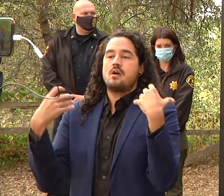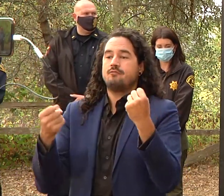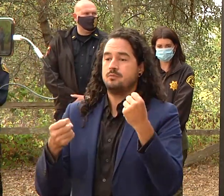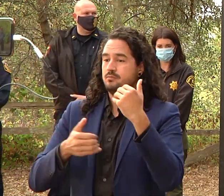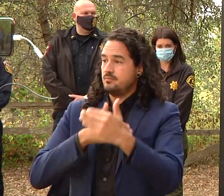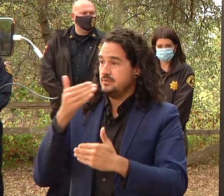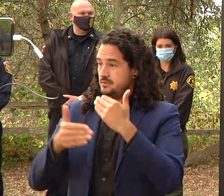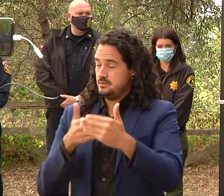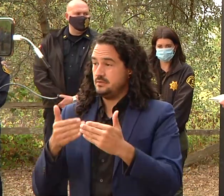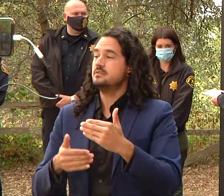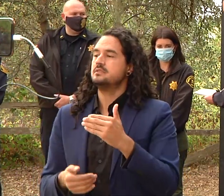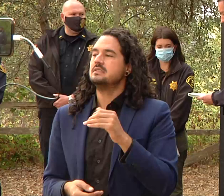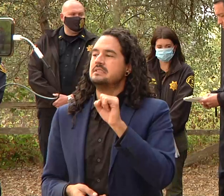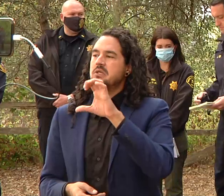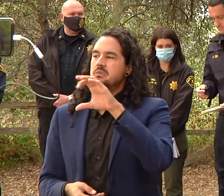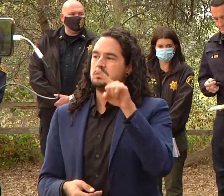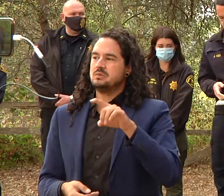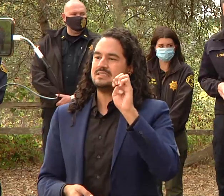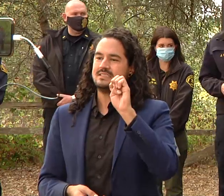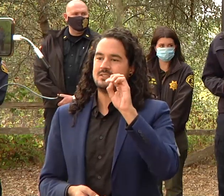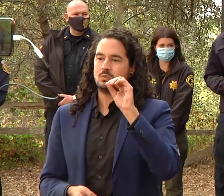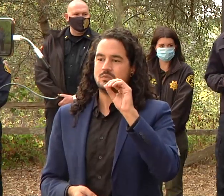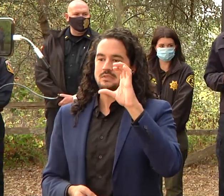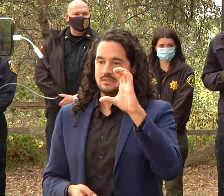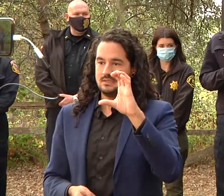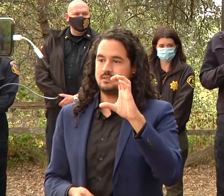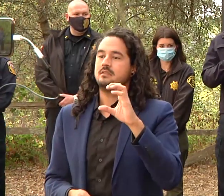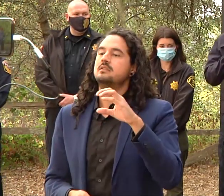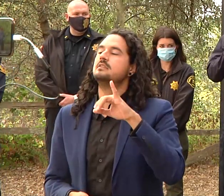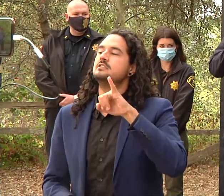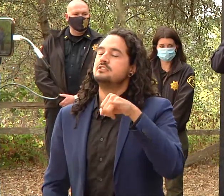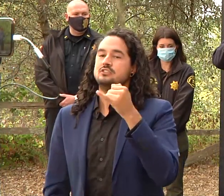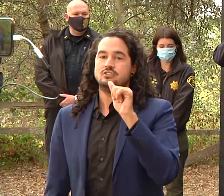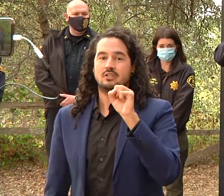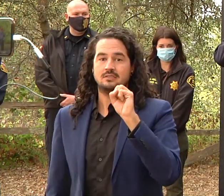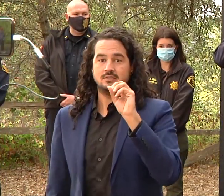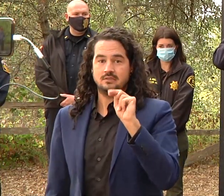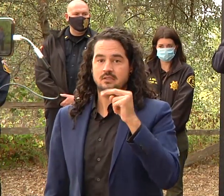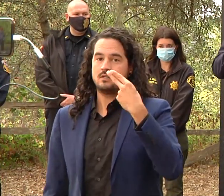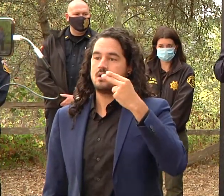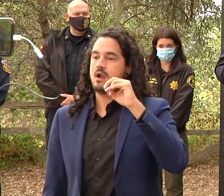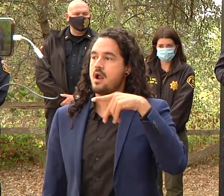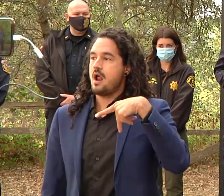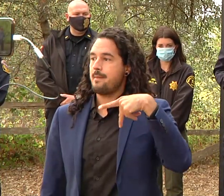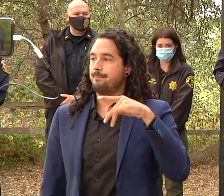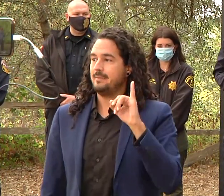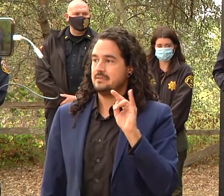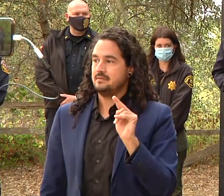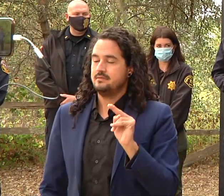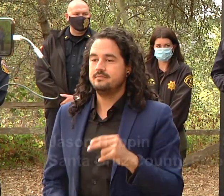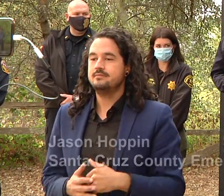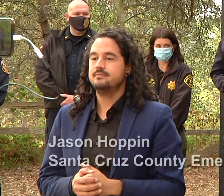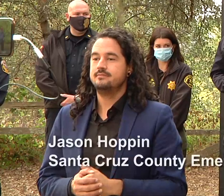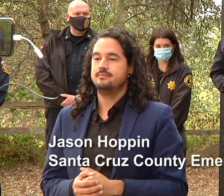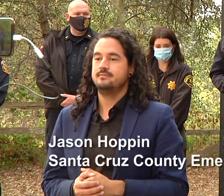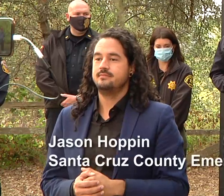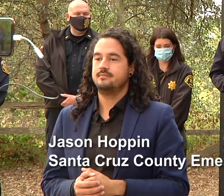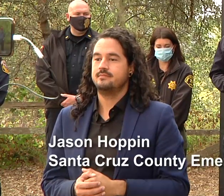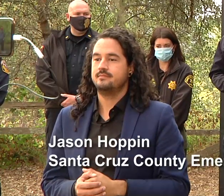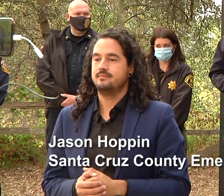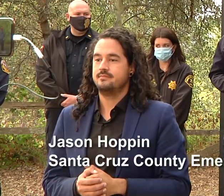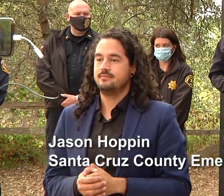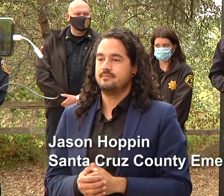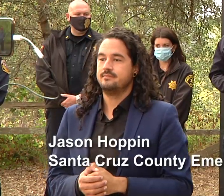thank you as chief larkin said our recovery